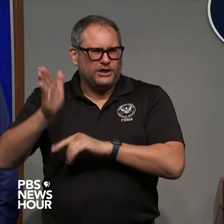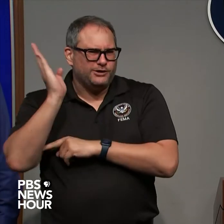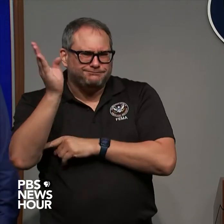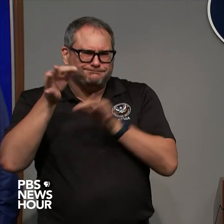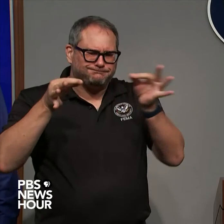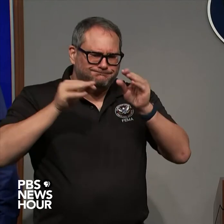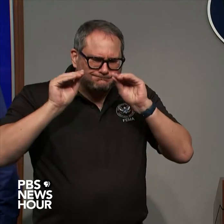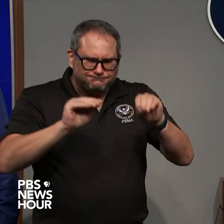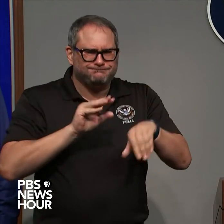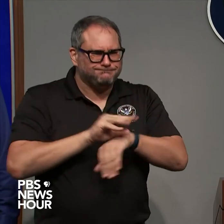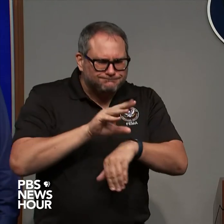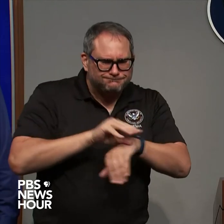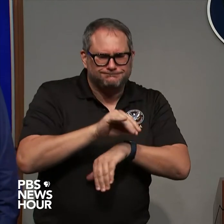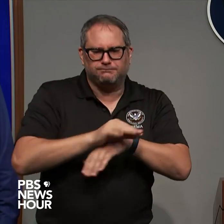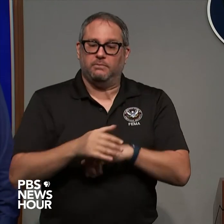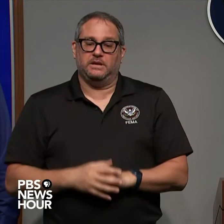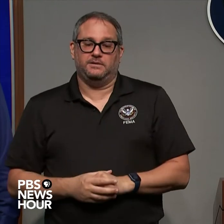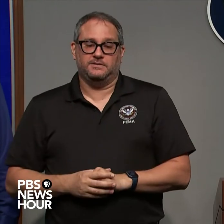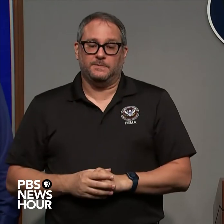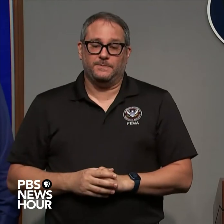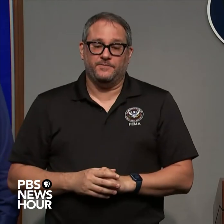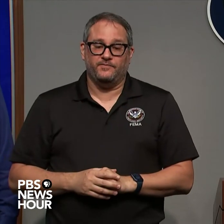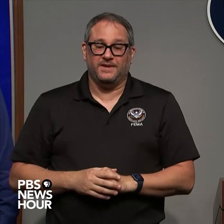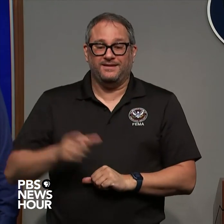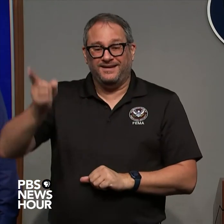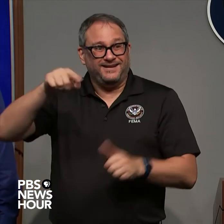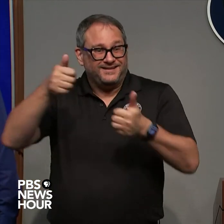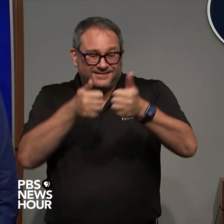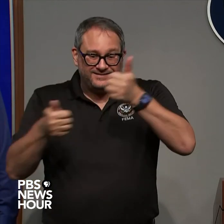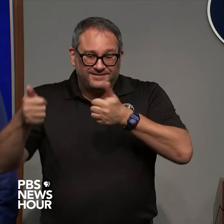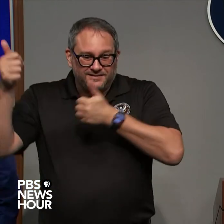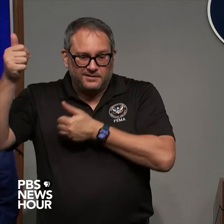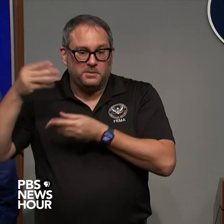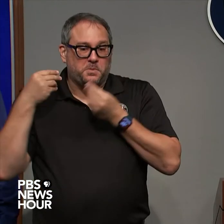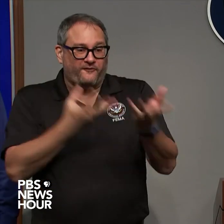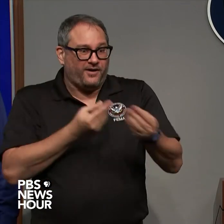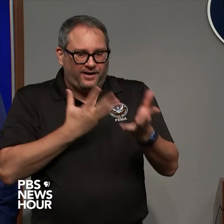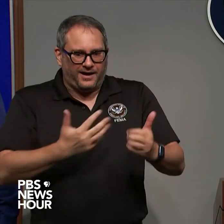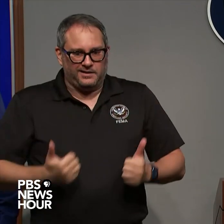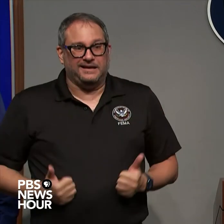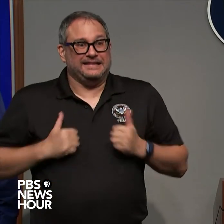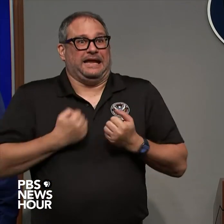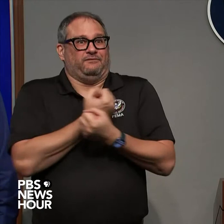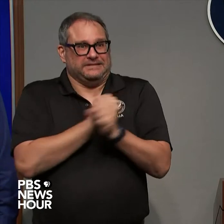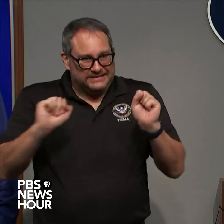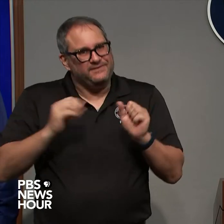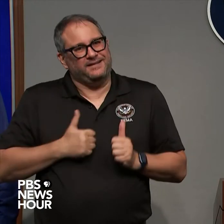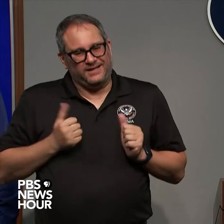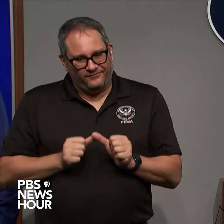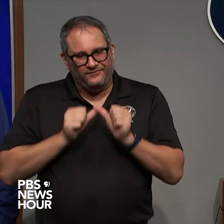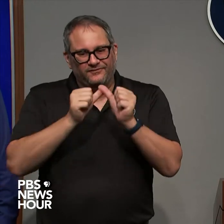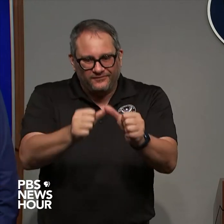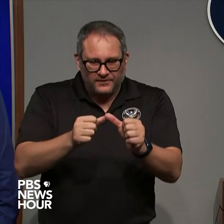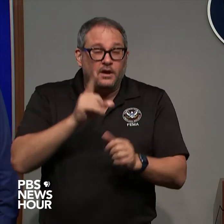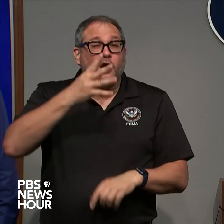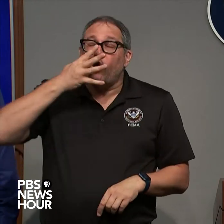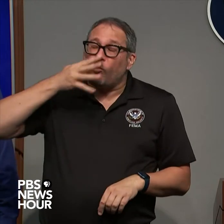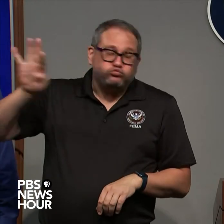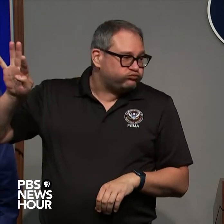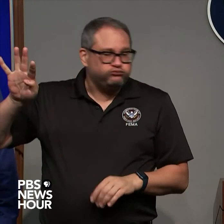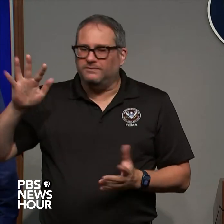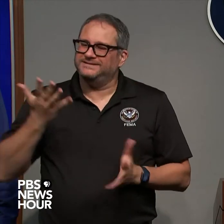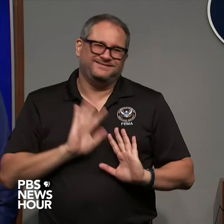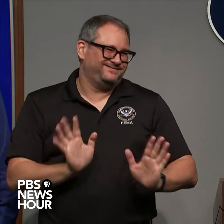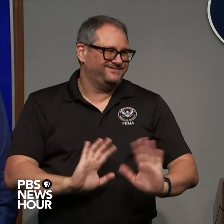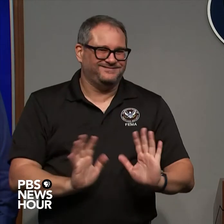-saving these are life-saving messages that simply cannot be ignored and when it comes to hurricanes water